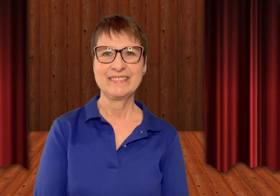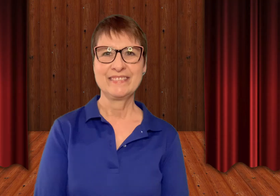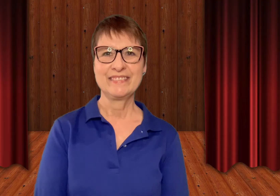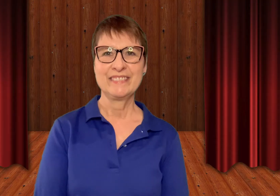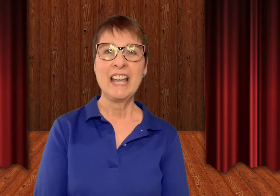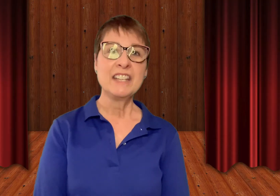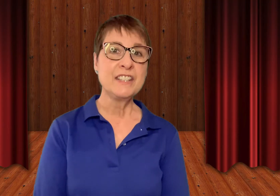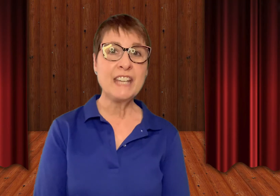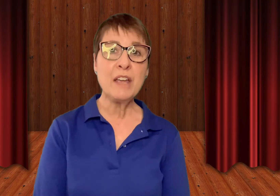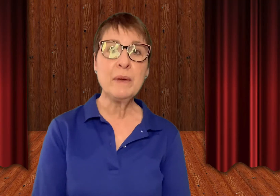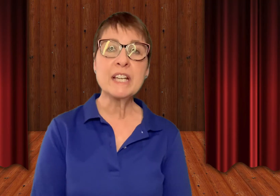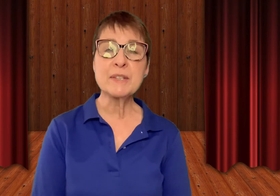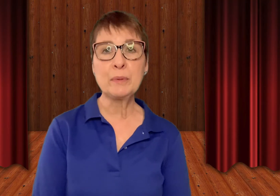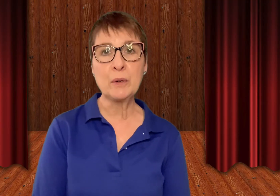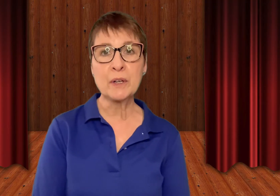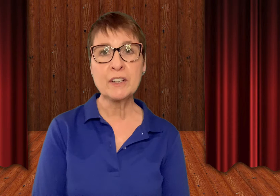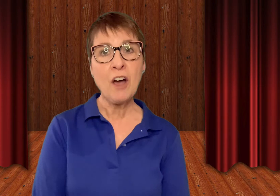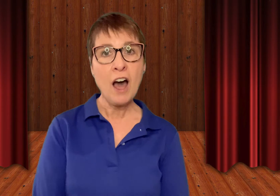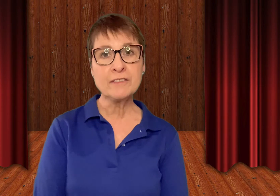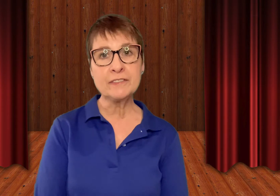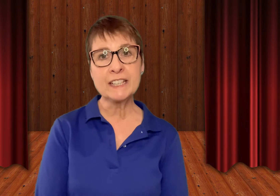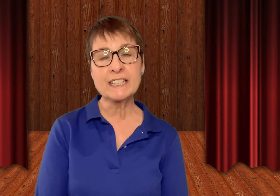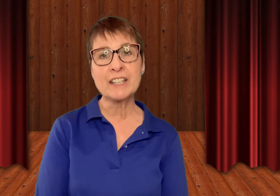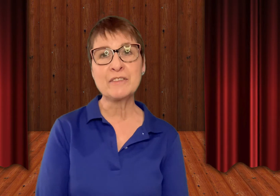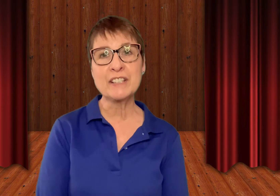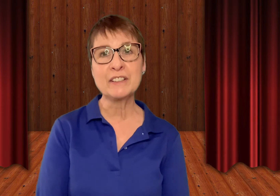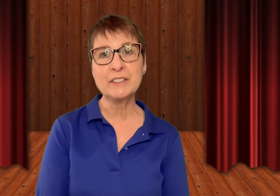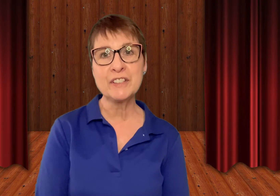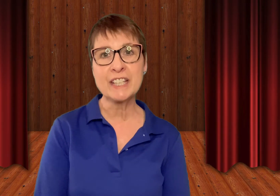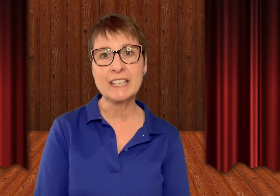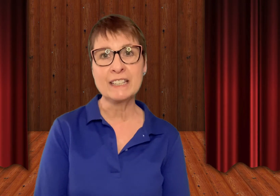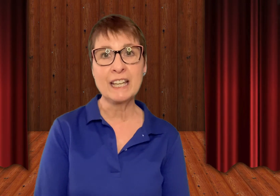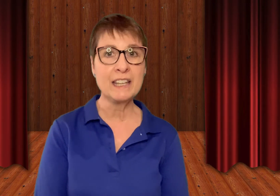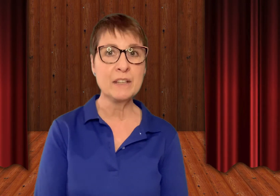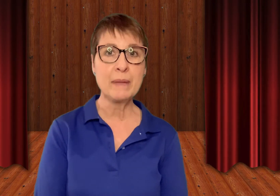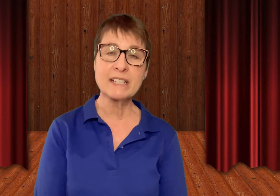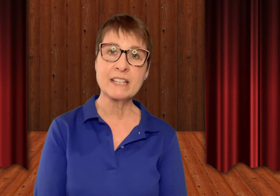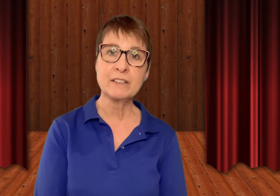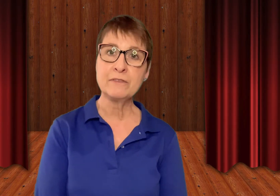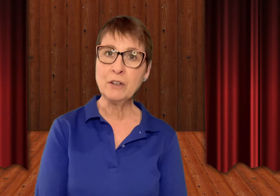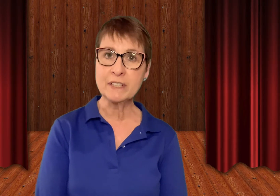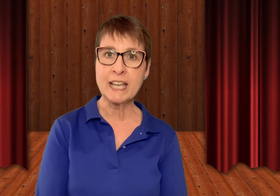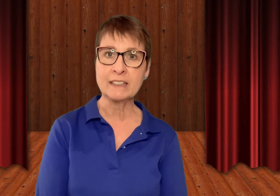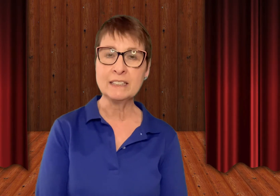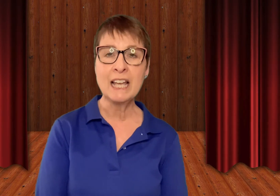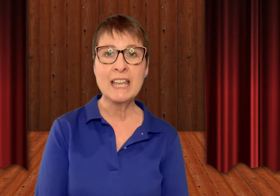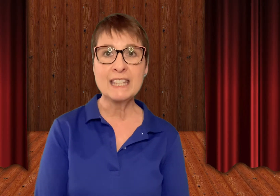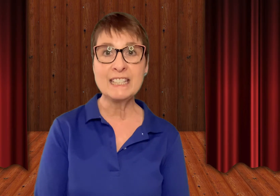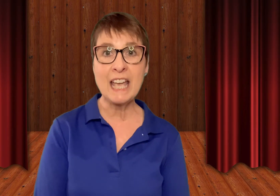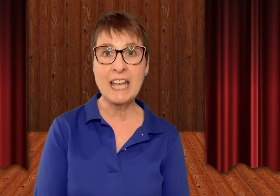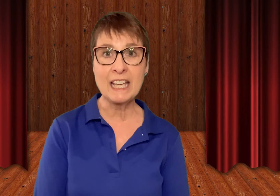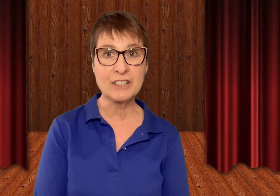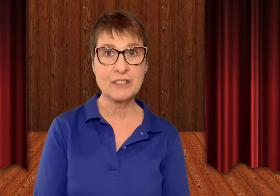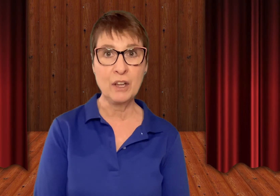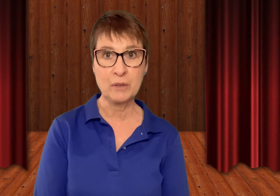Today we explored conflict and resolution in the Mexican folktale the day it snowed